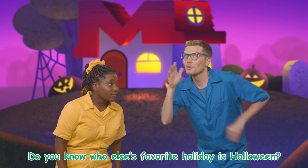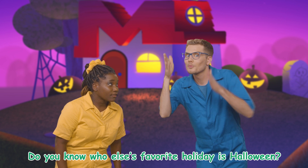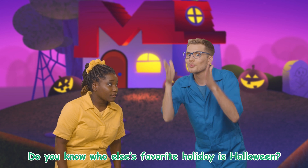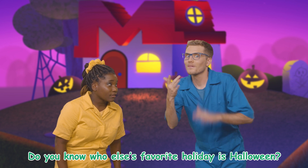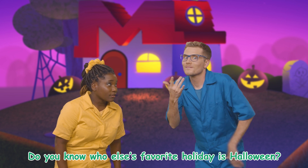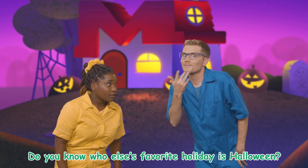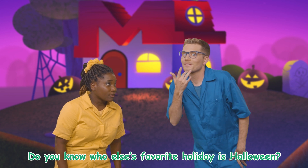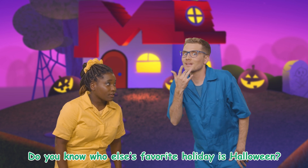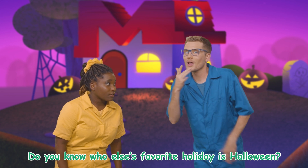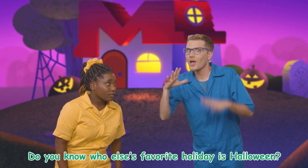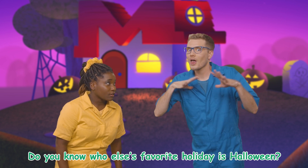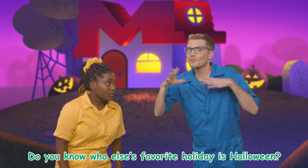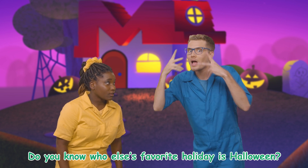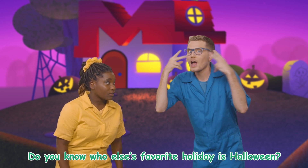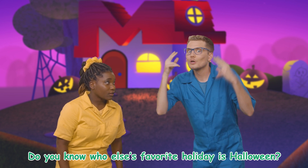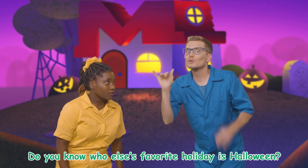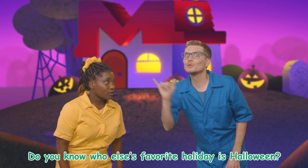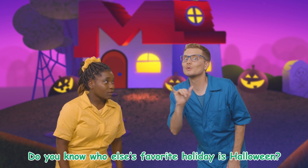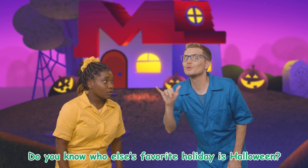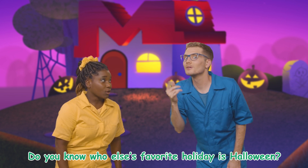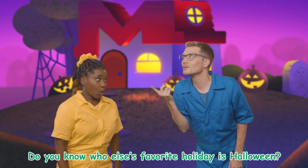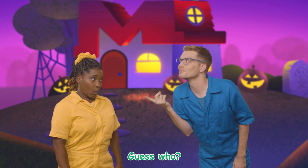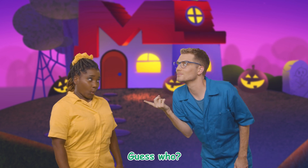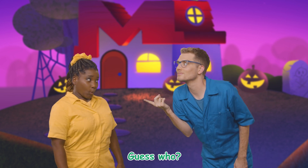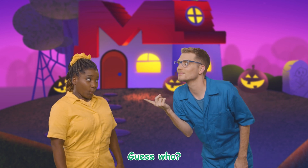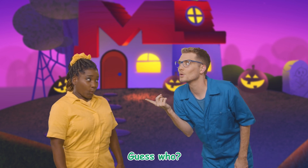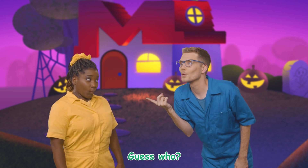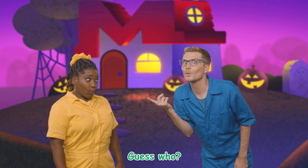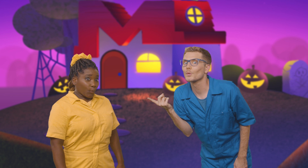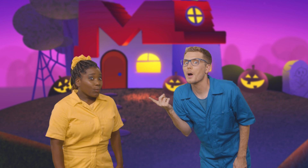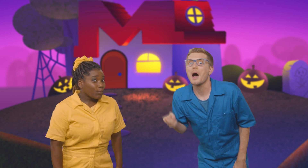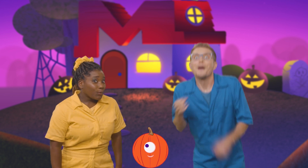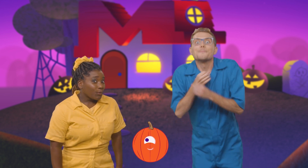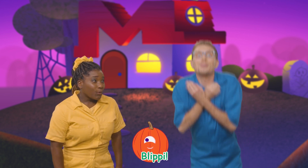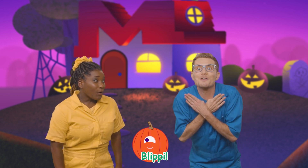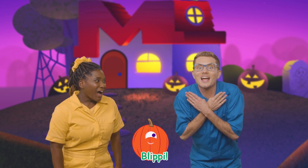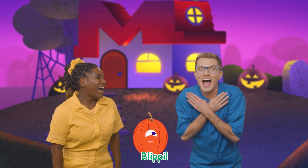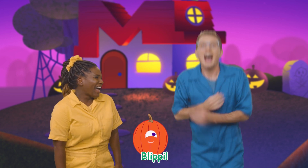else's favorite holiday is Halloween? Guess who? Blippi!